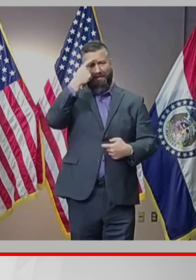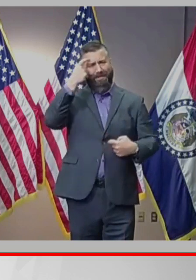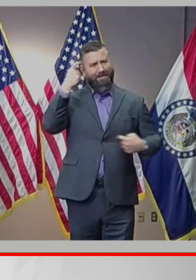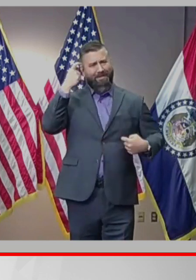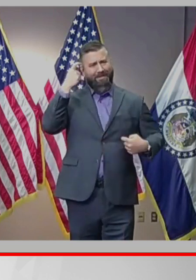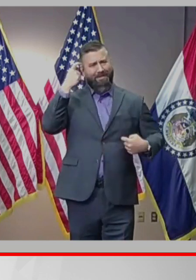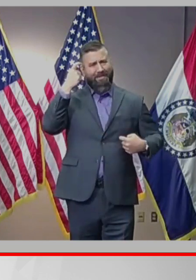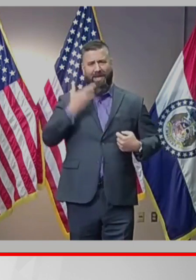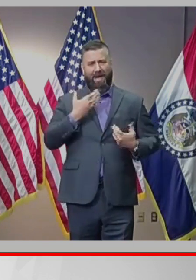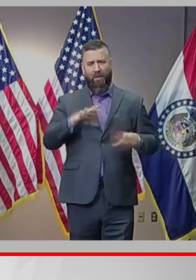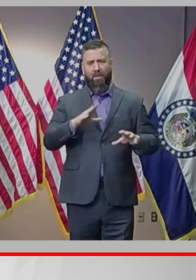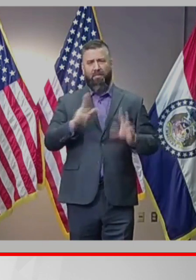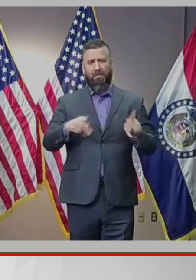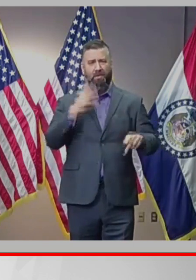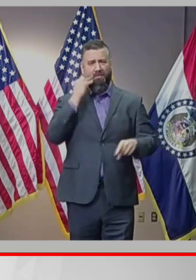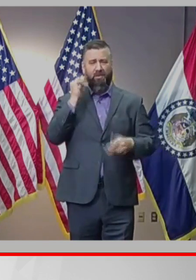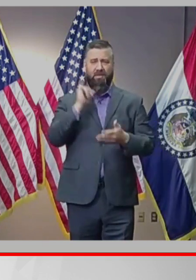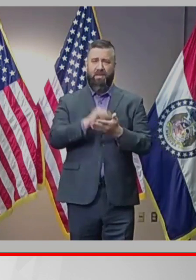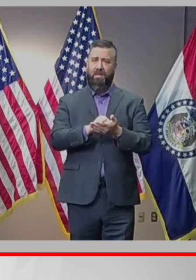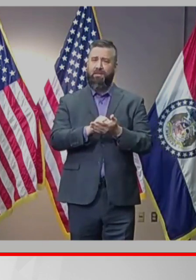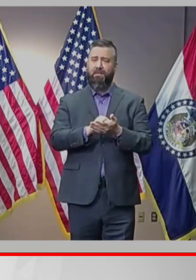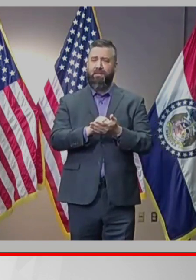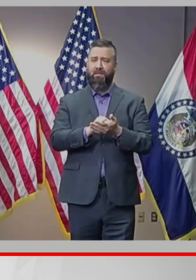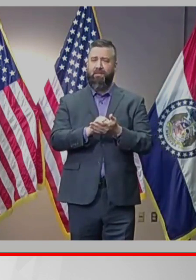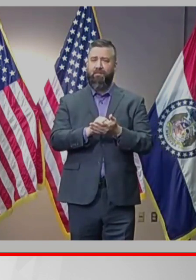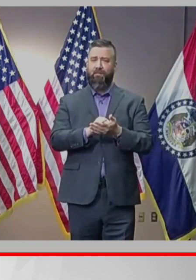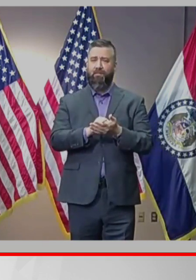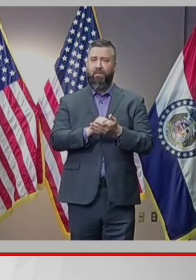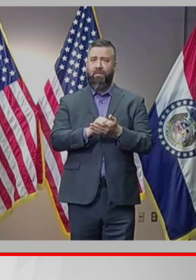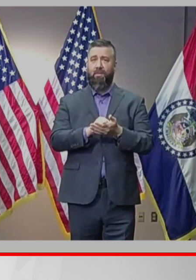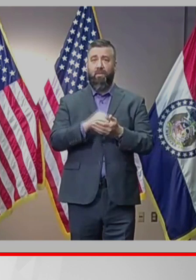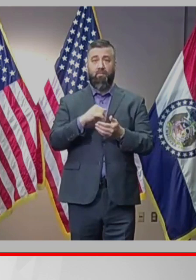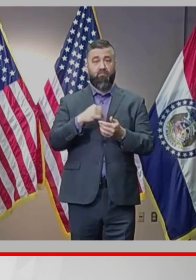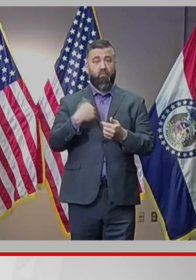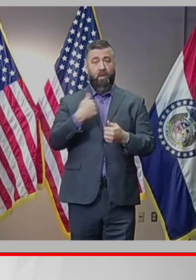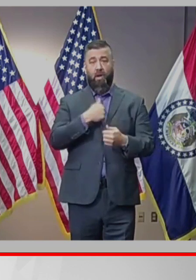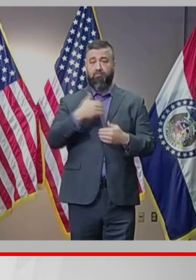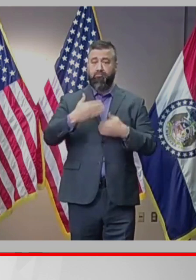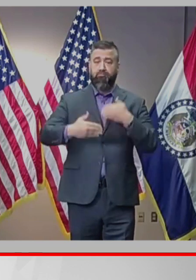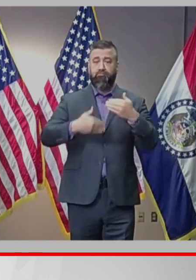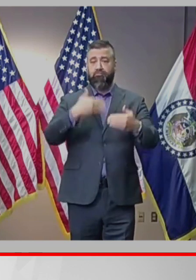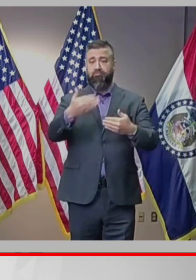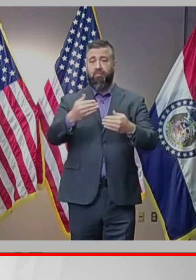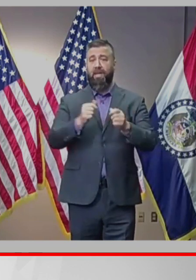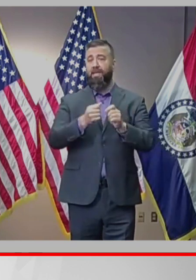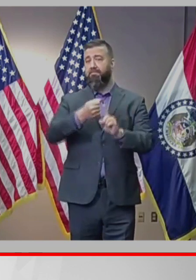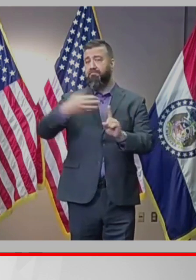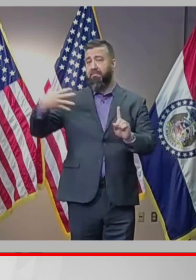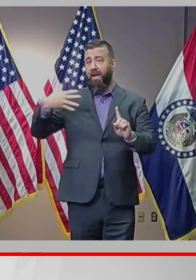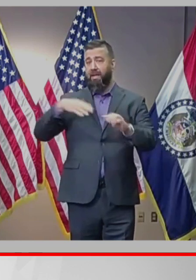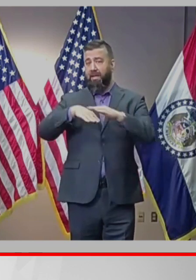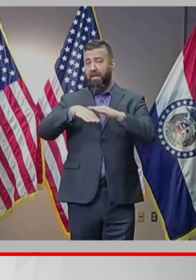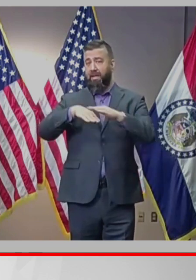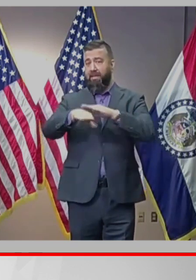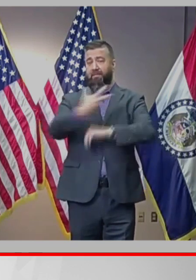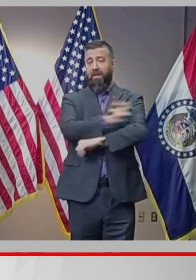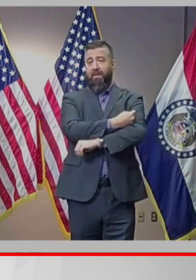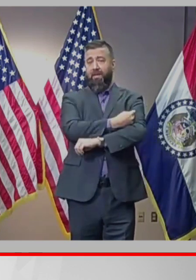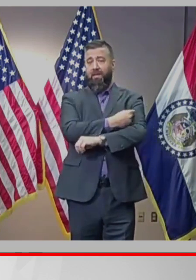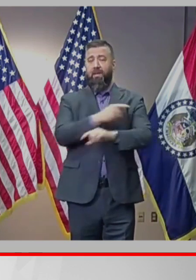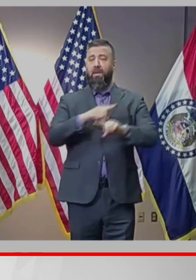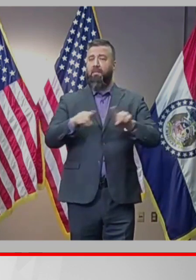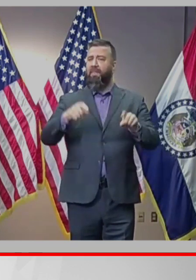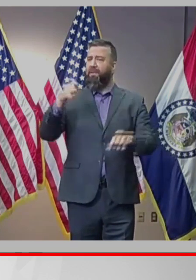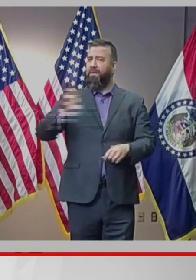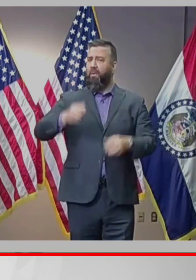We are making significant strides in expanding the availability and accessibility of vaccines. But the Circuit Court's decision to